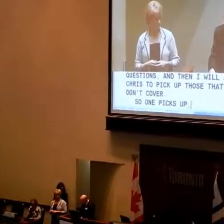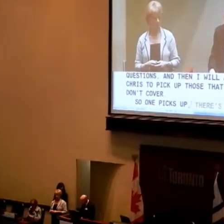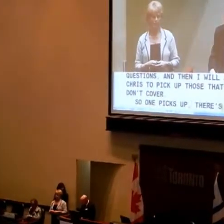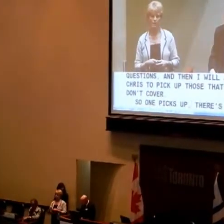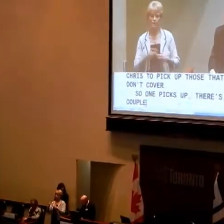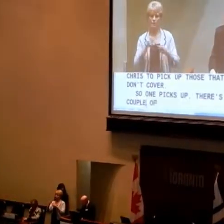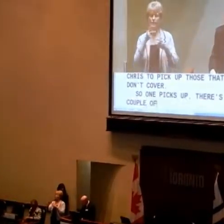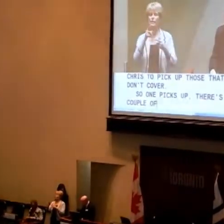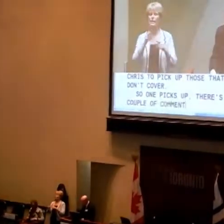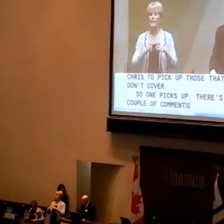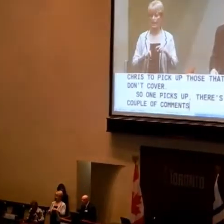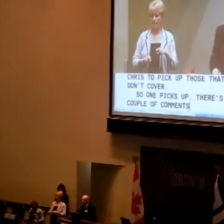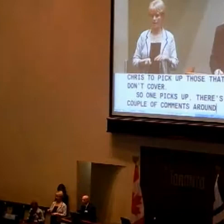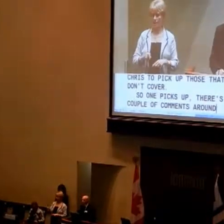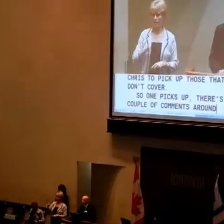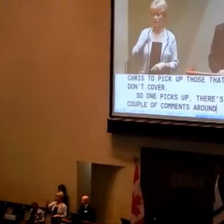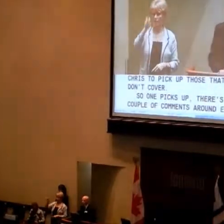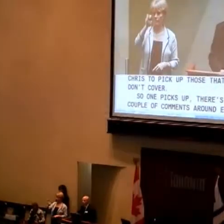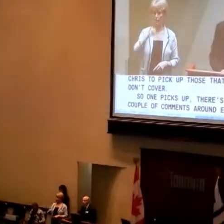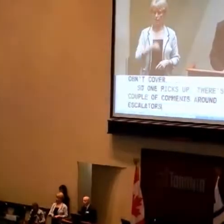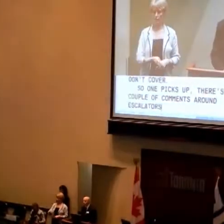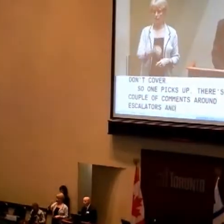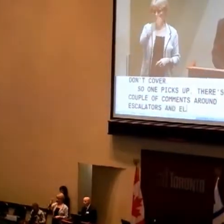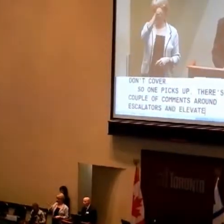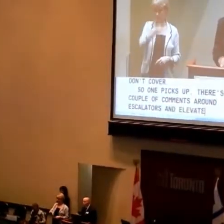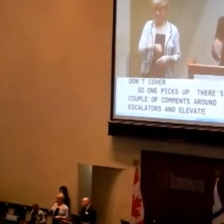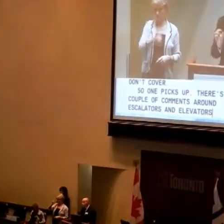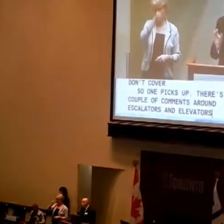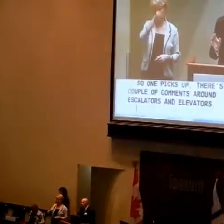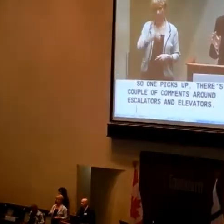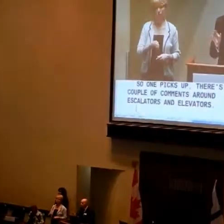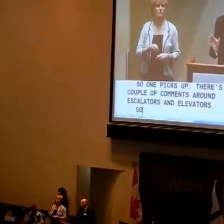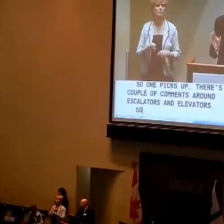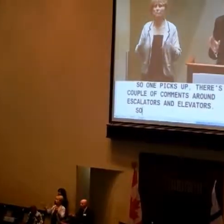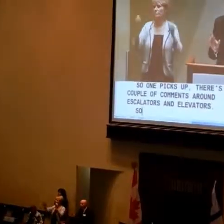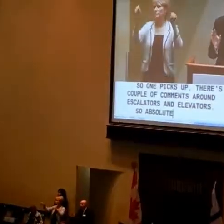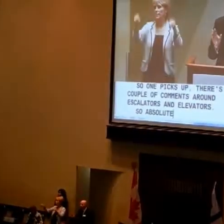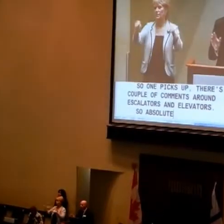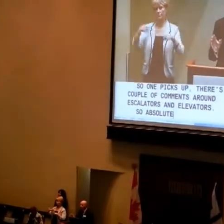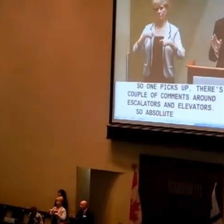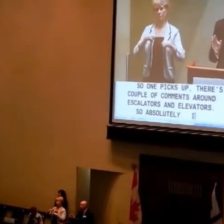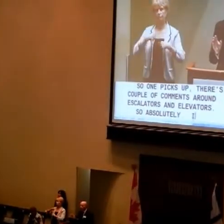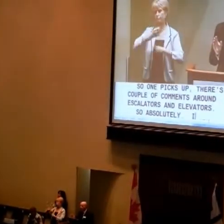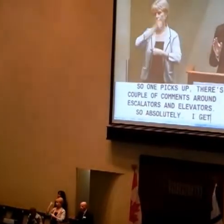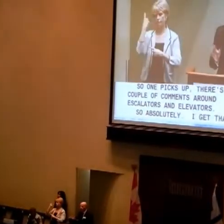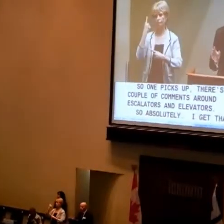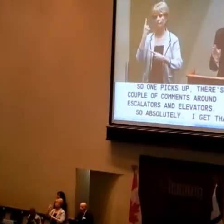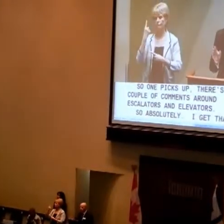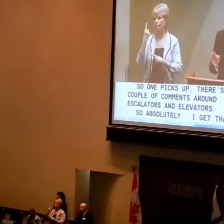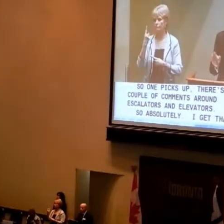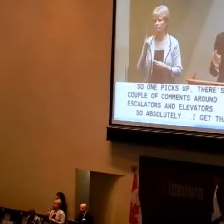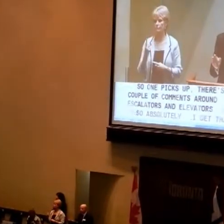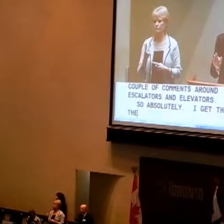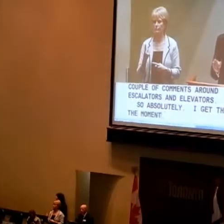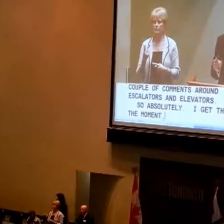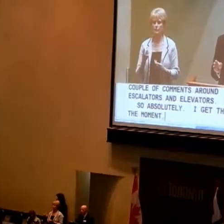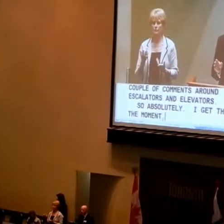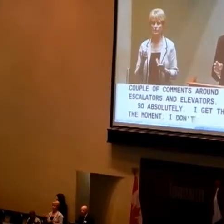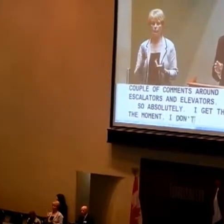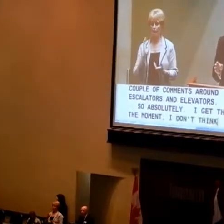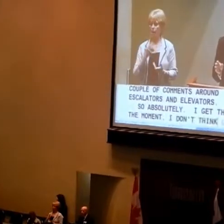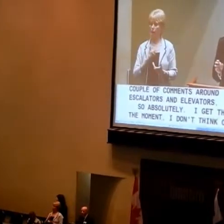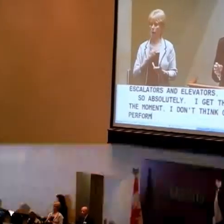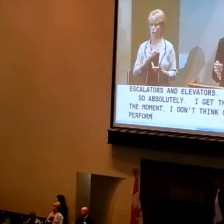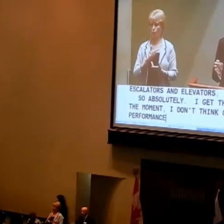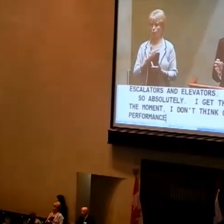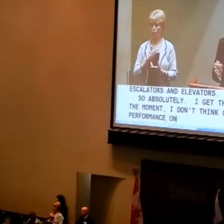comments around escalators and elevators. So the absurdity, I get that. At the moment, I don't think our performance